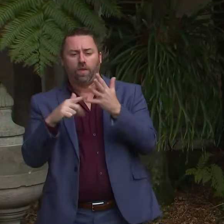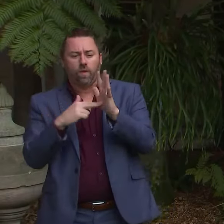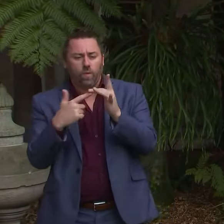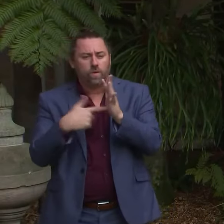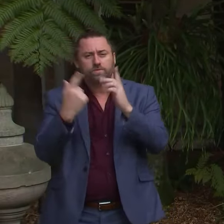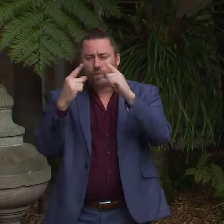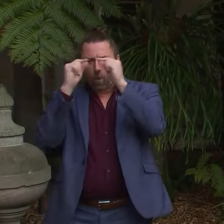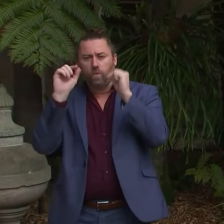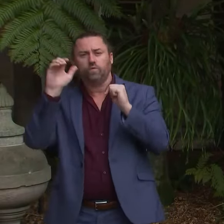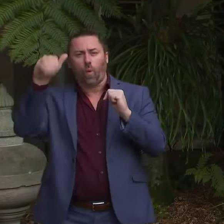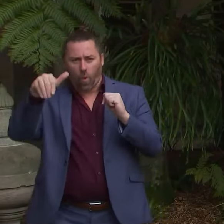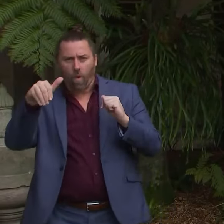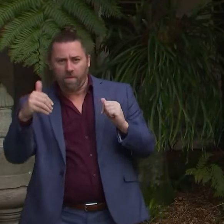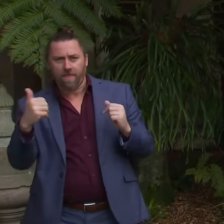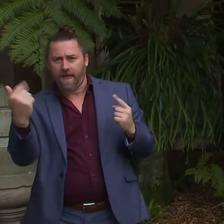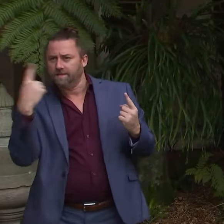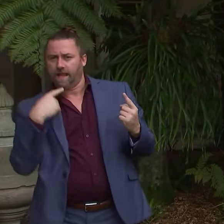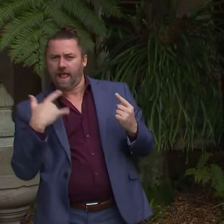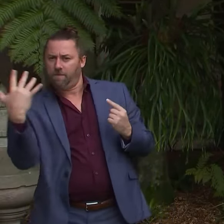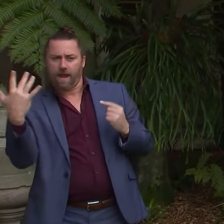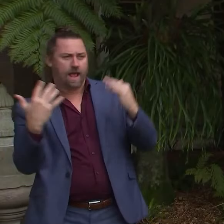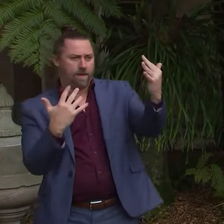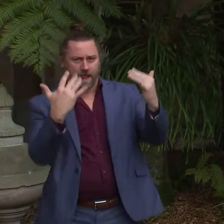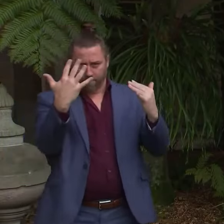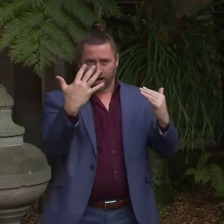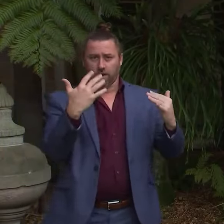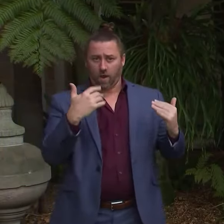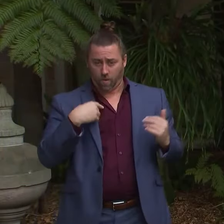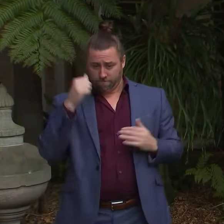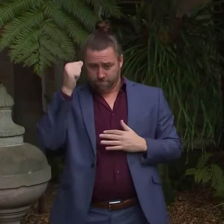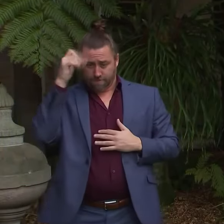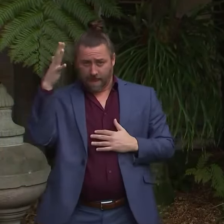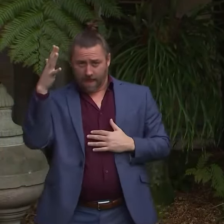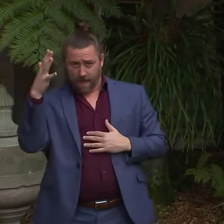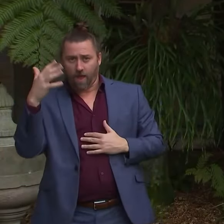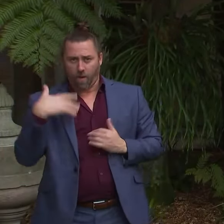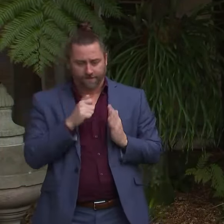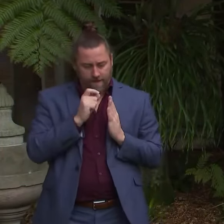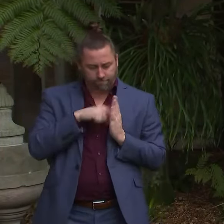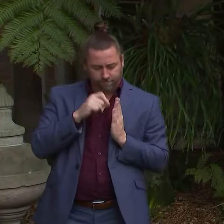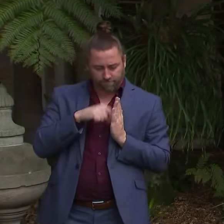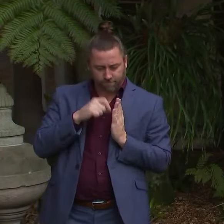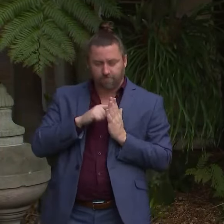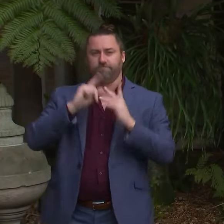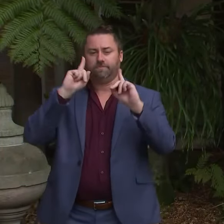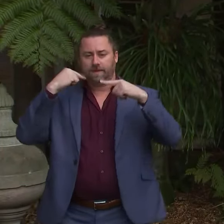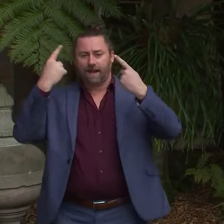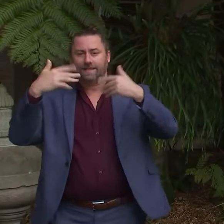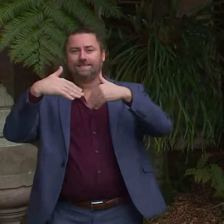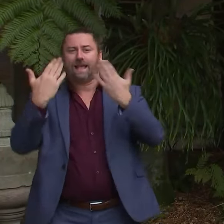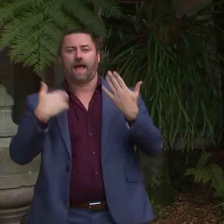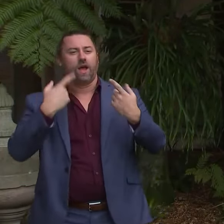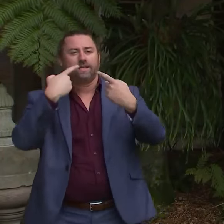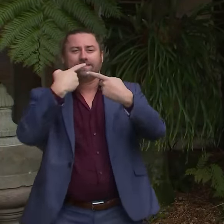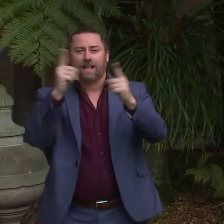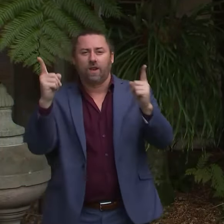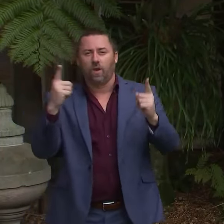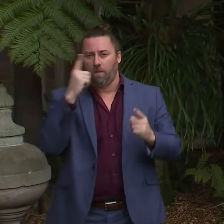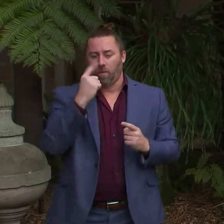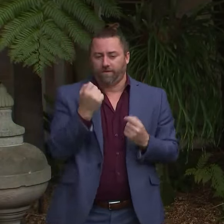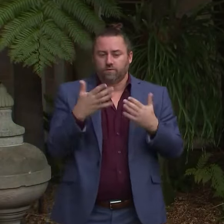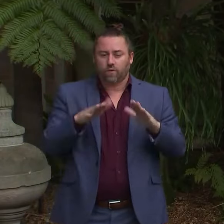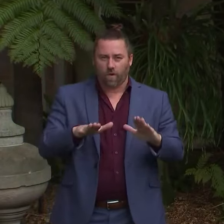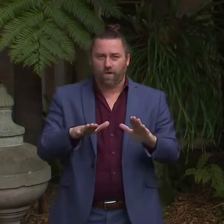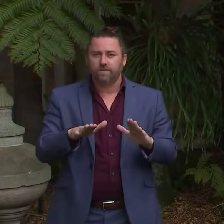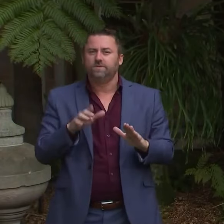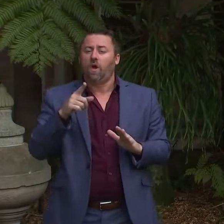residential aged care facilities. So as soon as we are reported, a death is reported where someone has had a positive COVID test